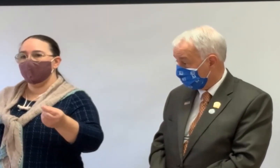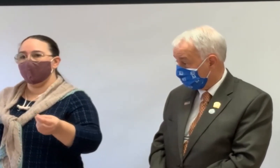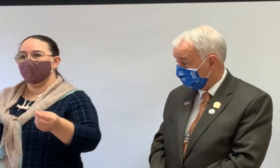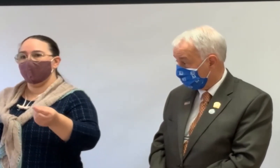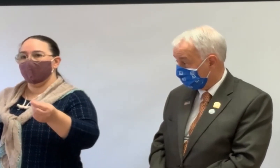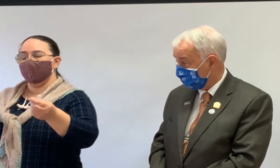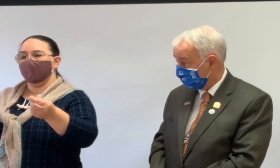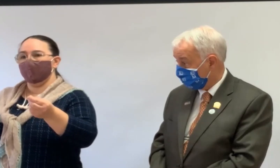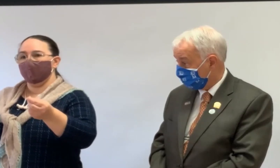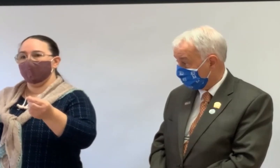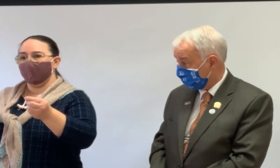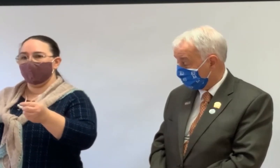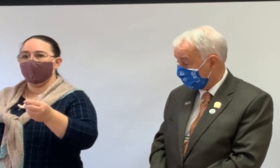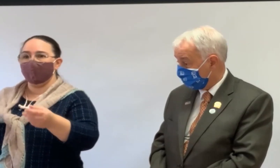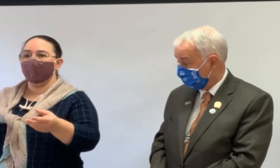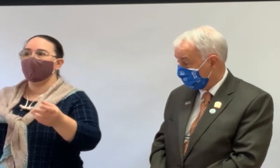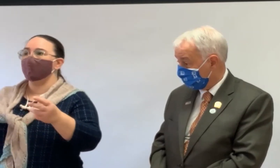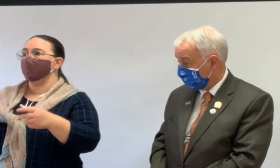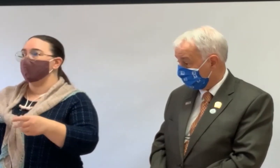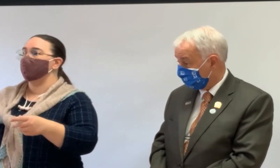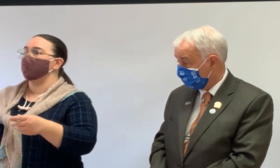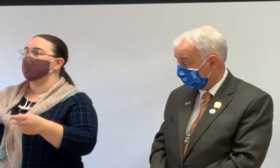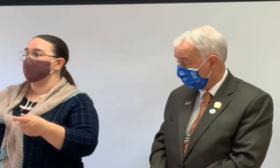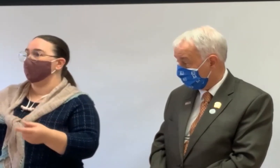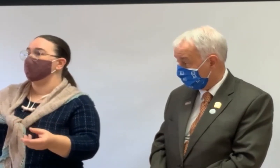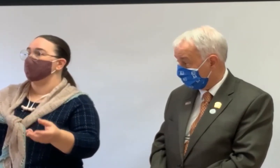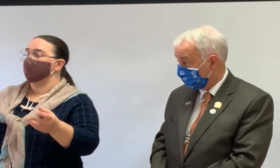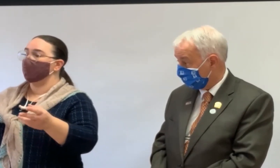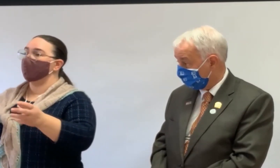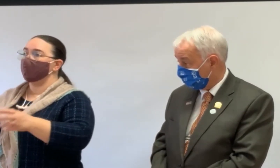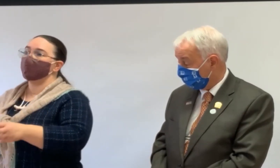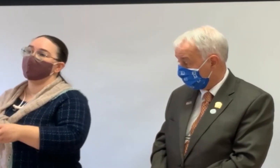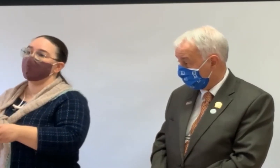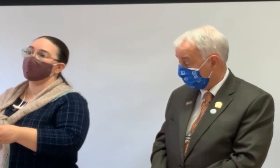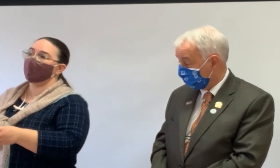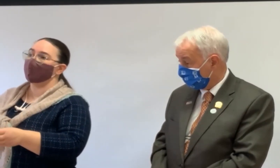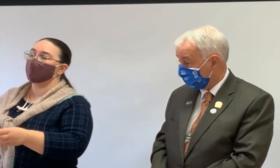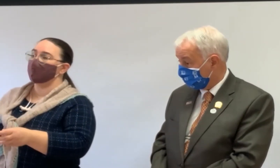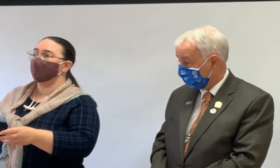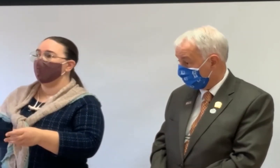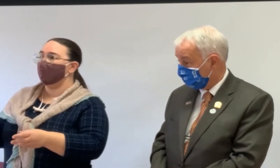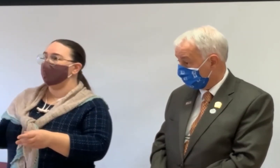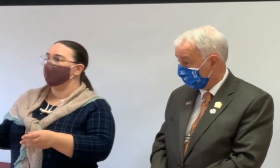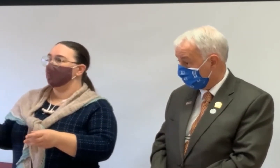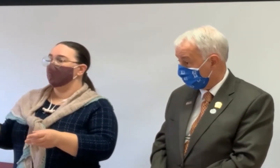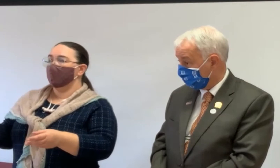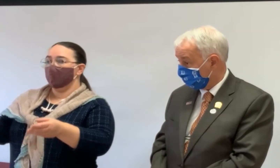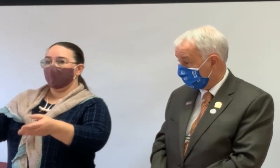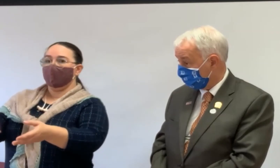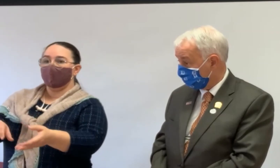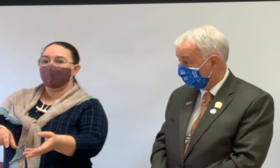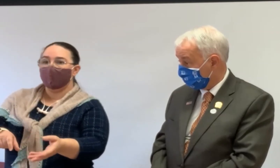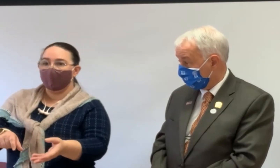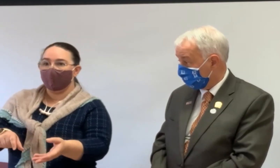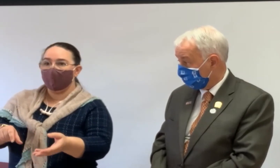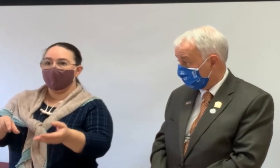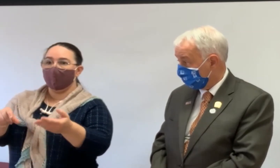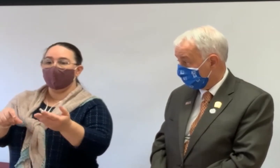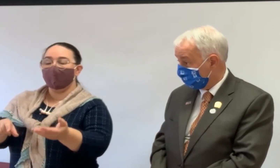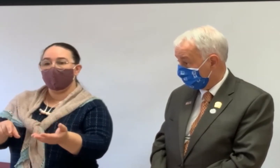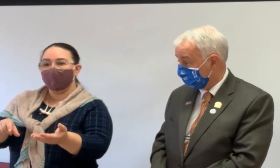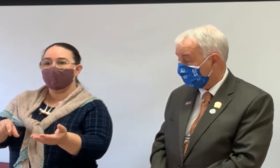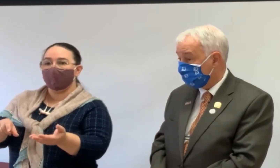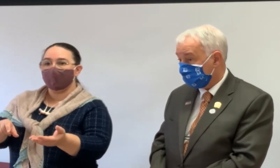just knowing the way, like knowing that a reverse mortgage is an option or what other financial options you have could help you stay